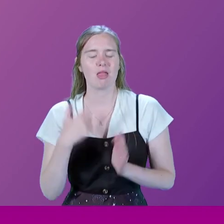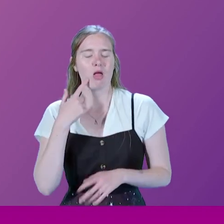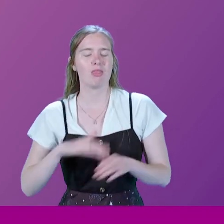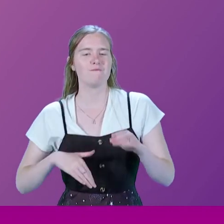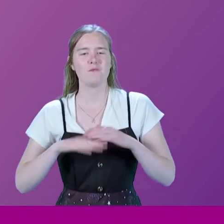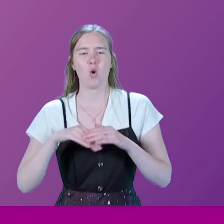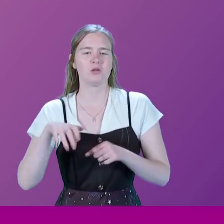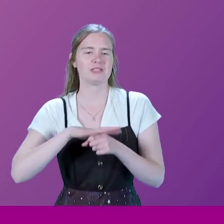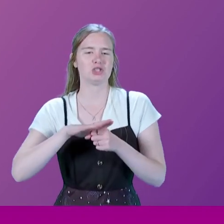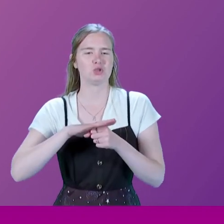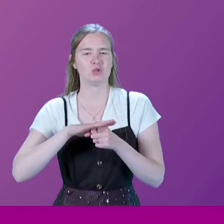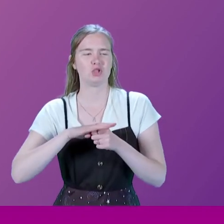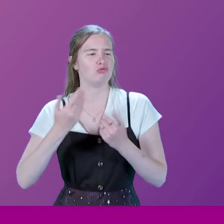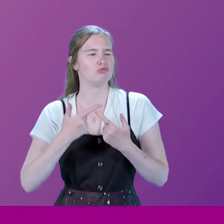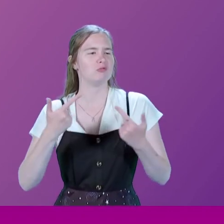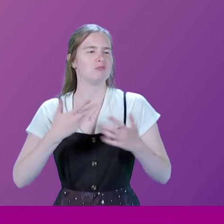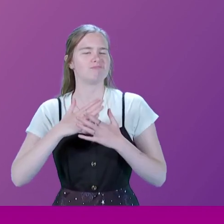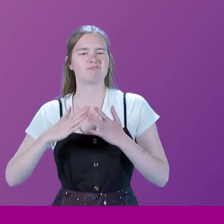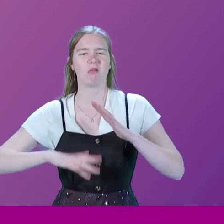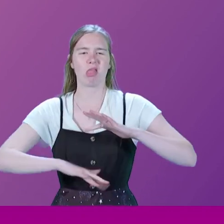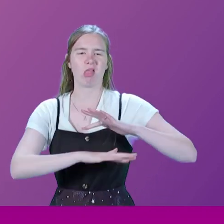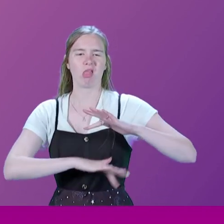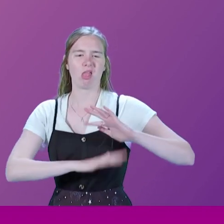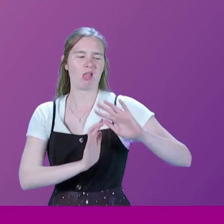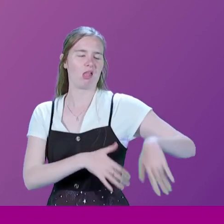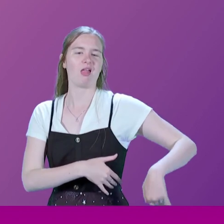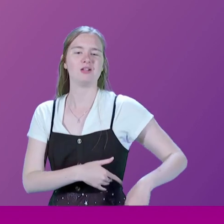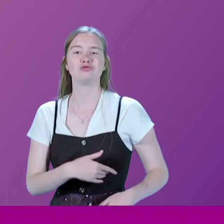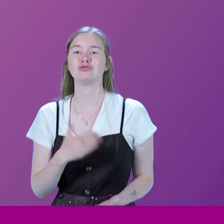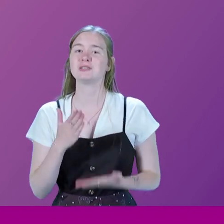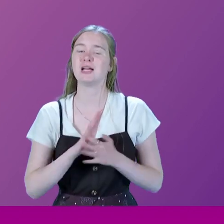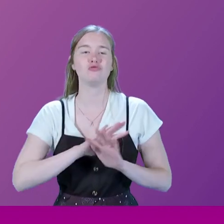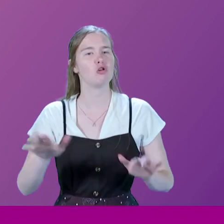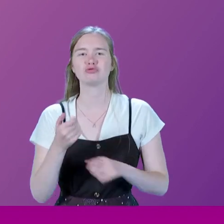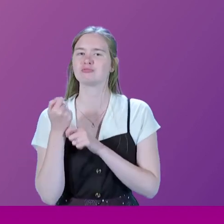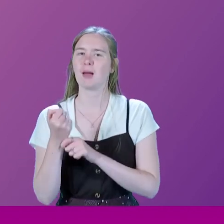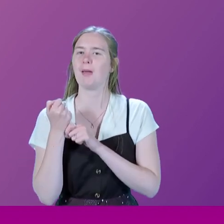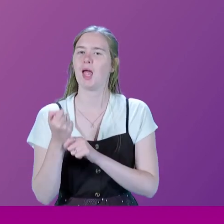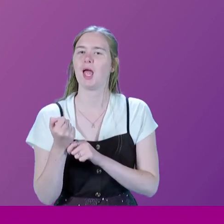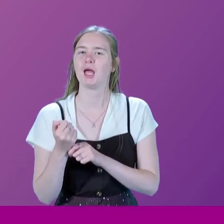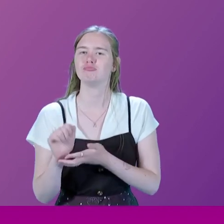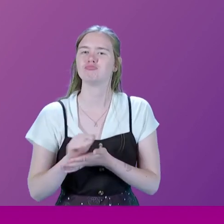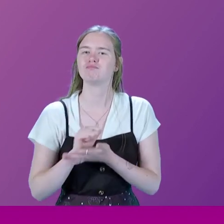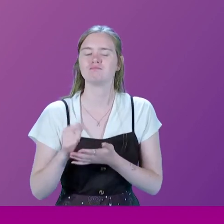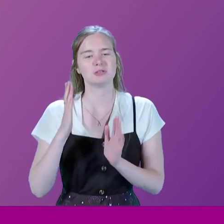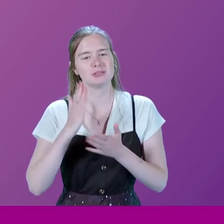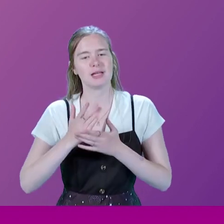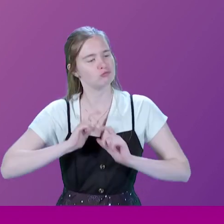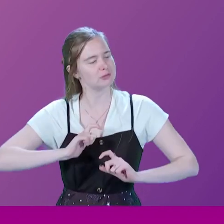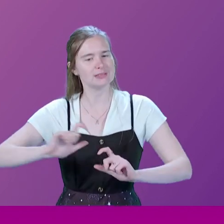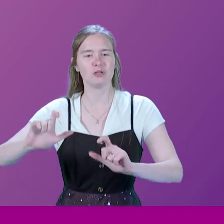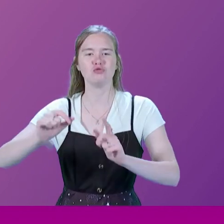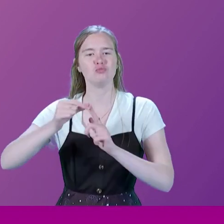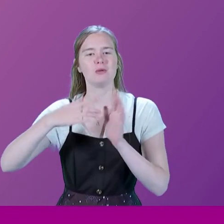whole thing was beneath her dignity. And so, she decided not to campaign. She decided to go on being prime